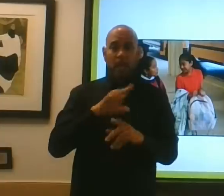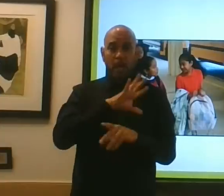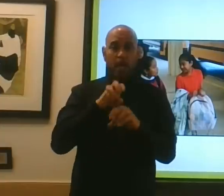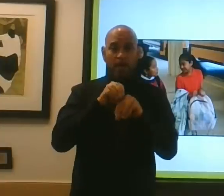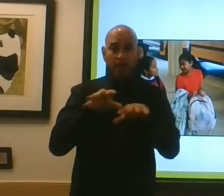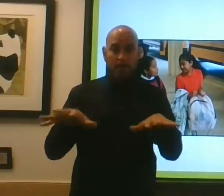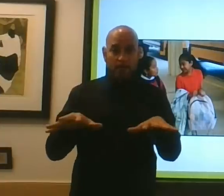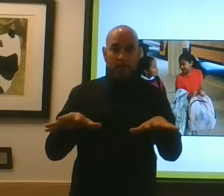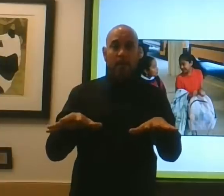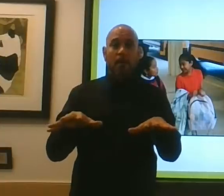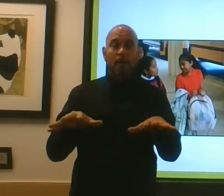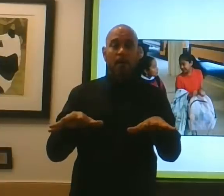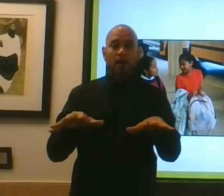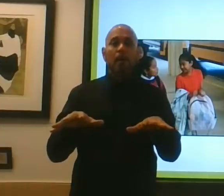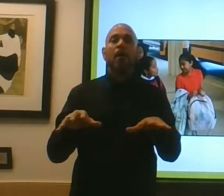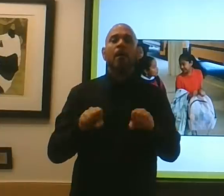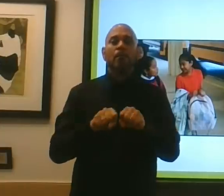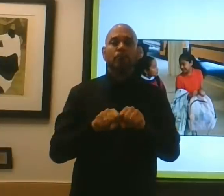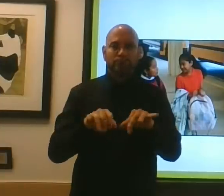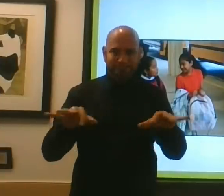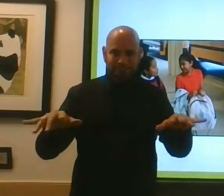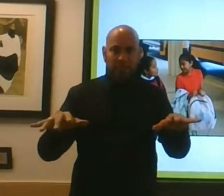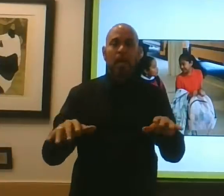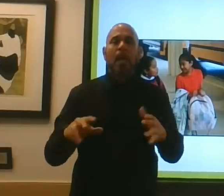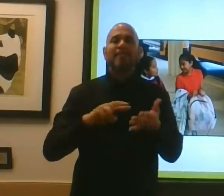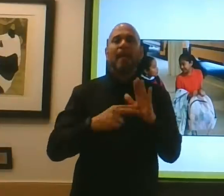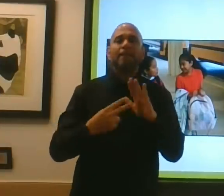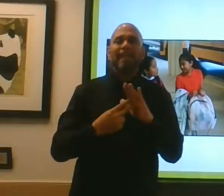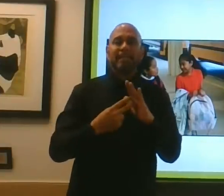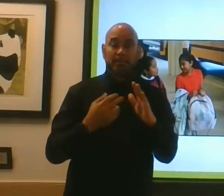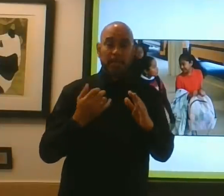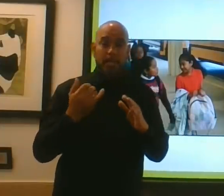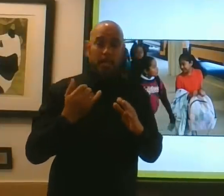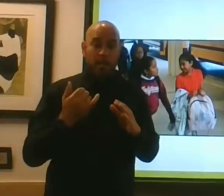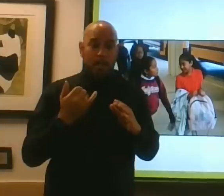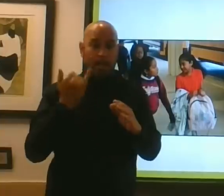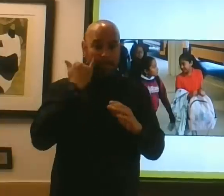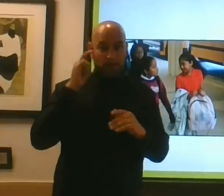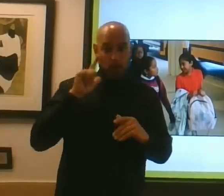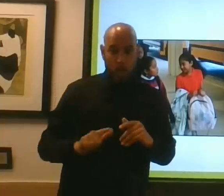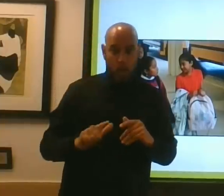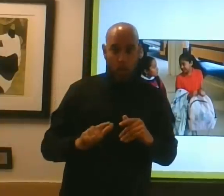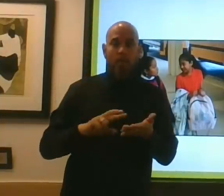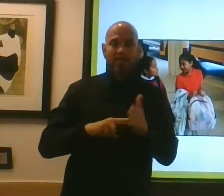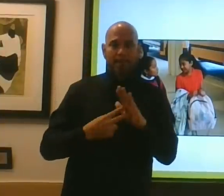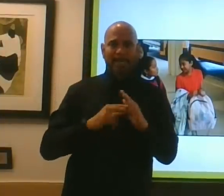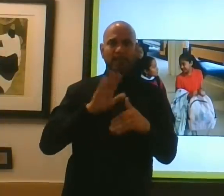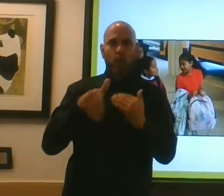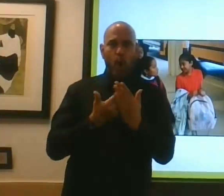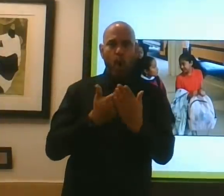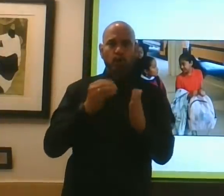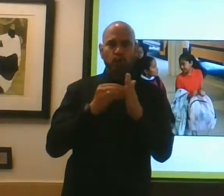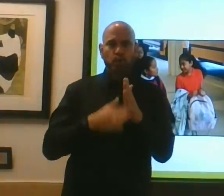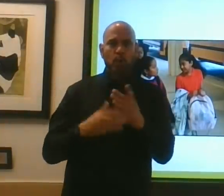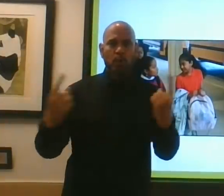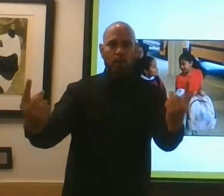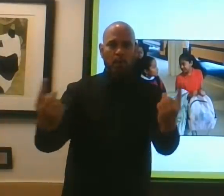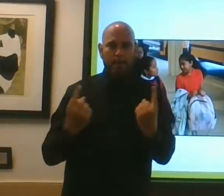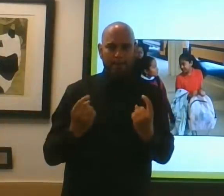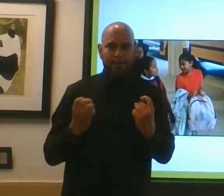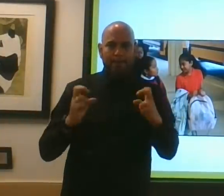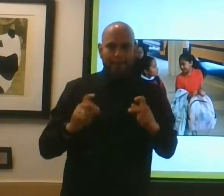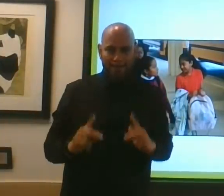students would return face-to-face. That means everybody would return to school on August 3rd face-to-face if